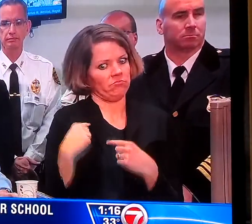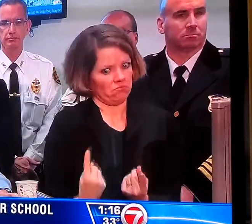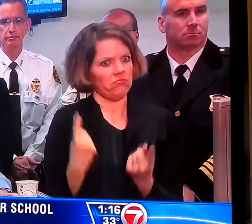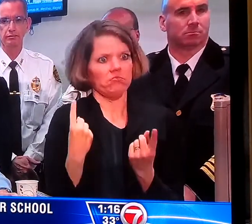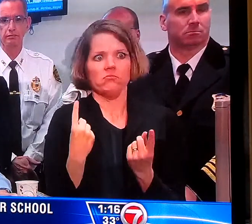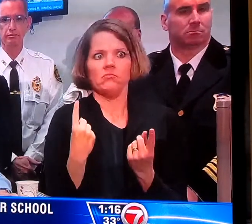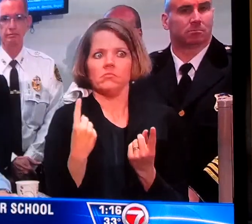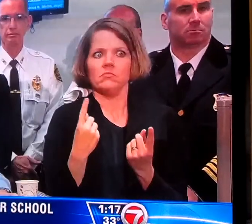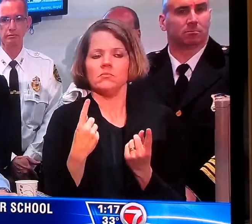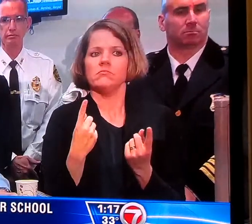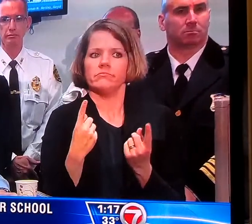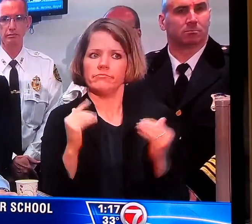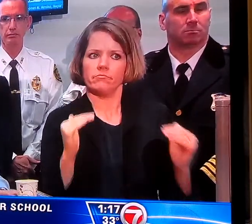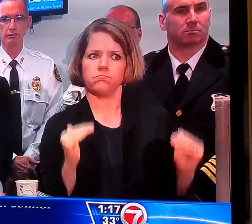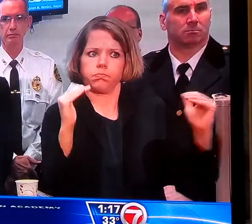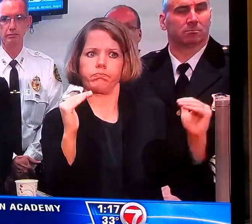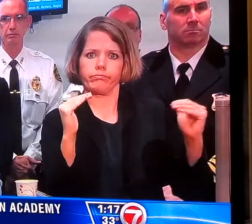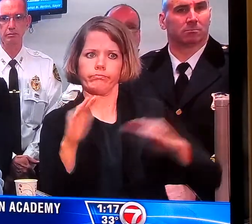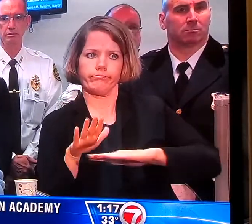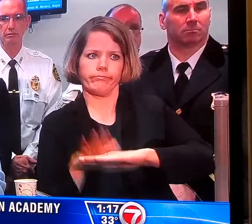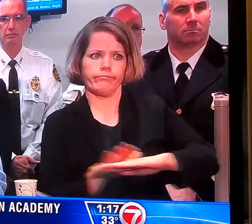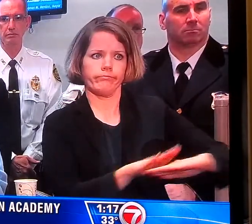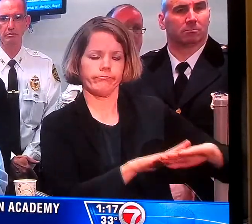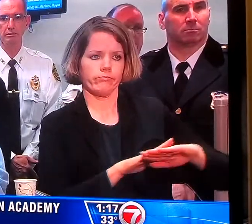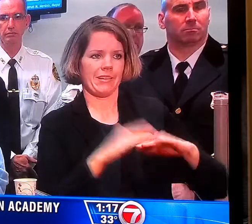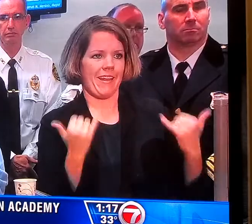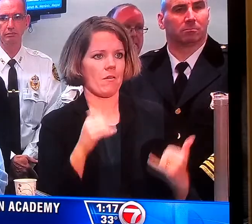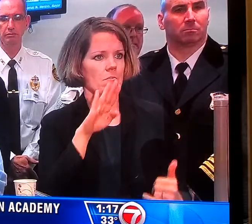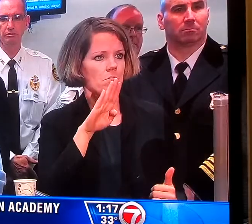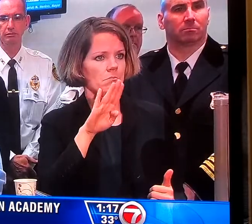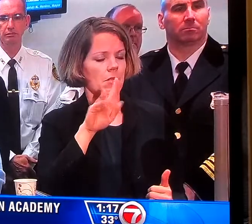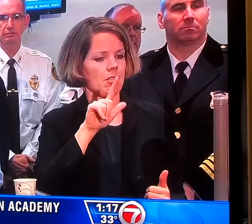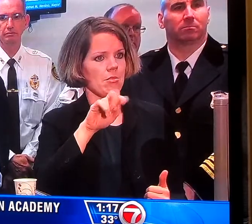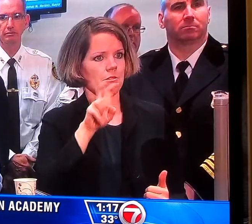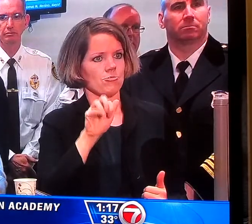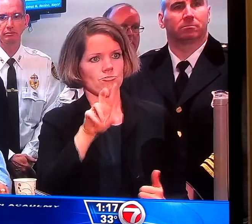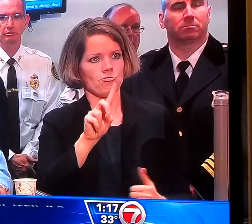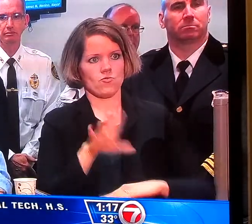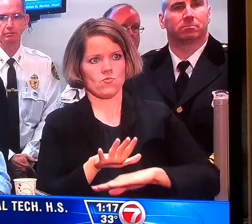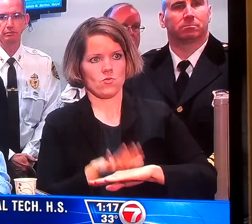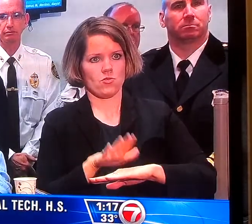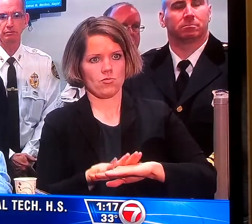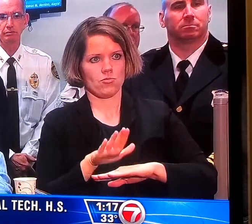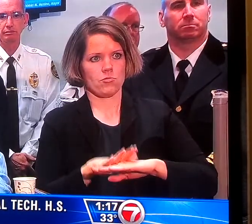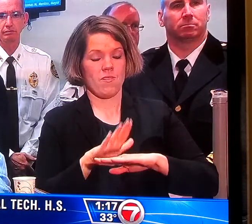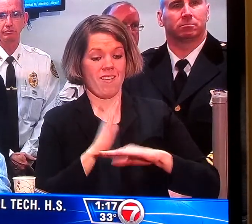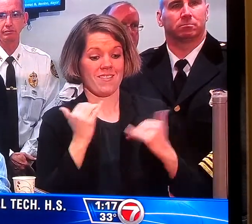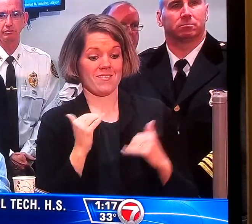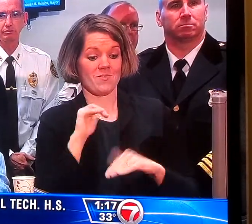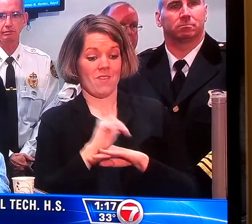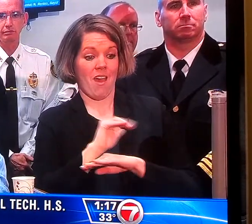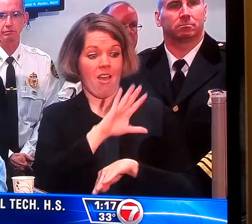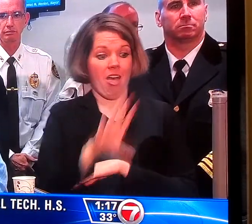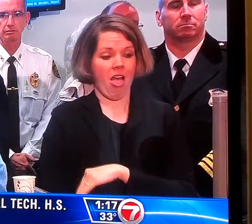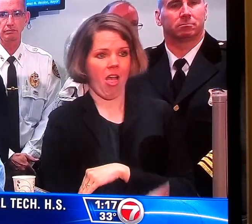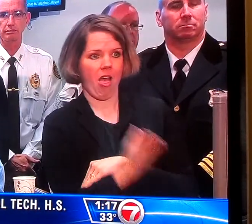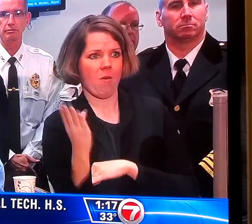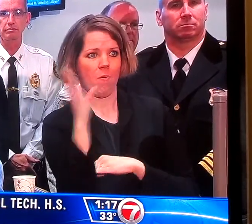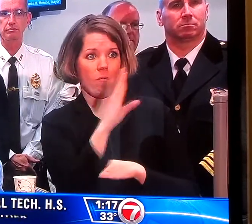under a blizzard warning until 1 p.m. tomorrow. We are also under a coastal flood